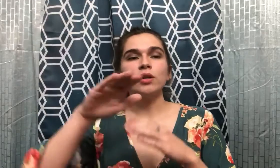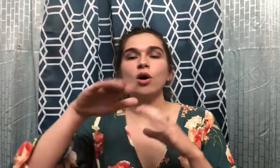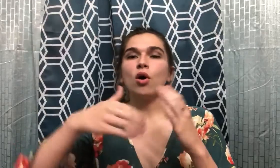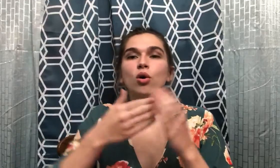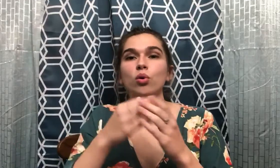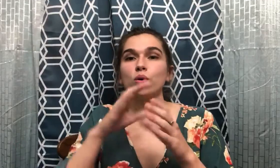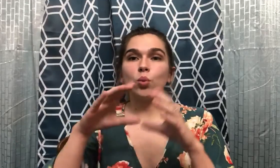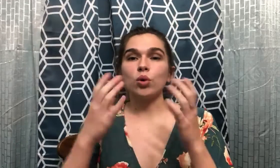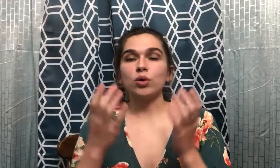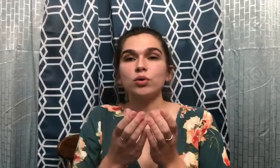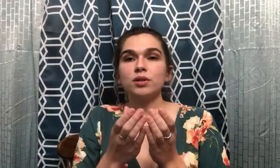all the world.